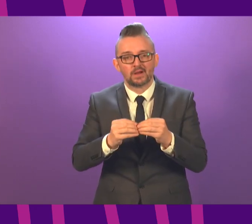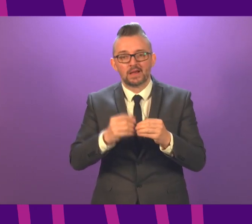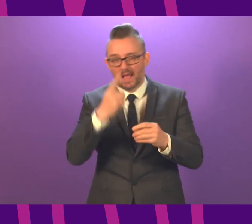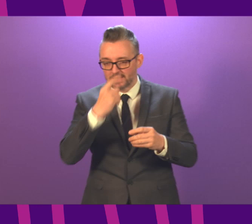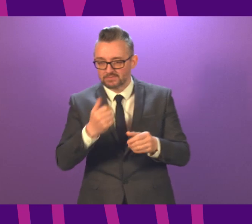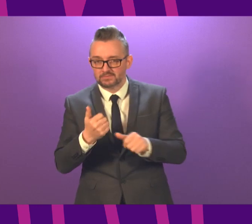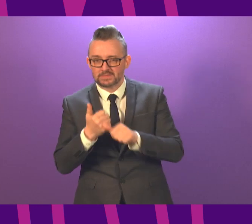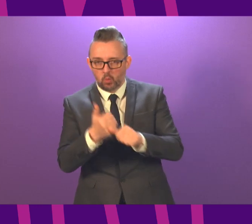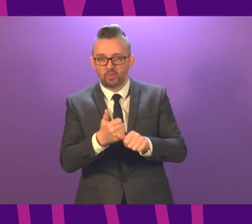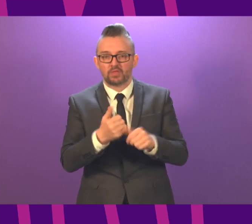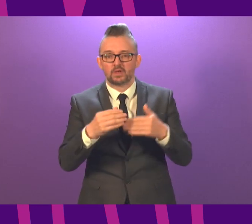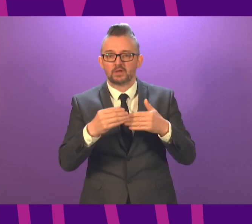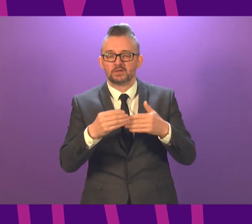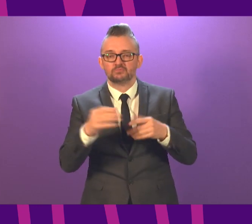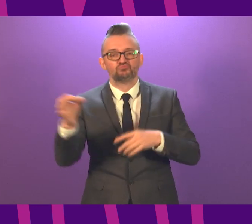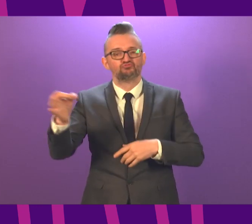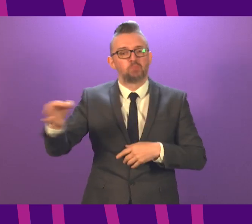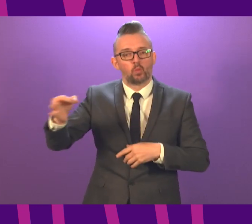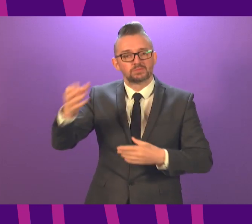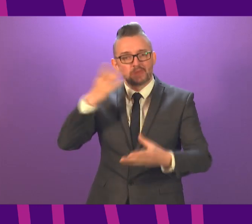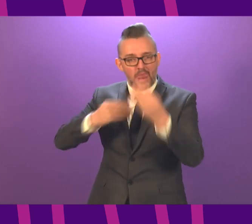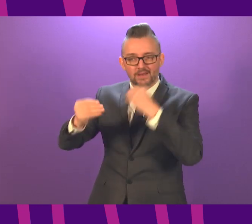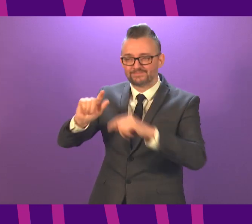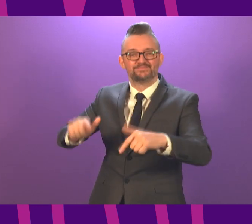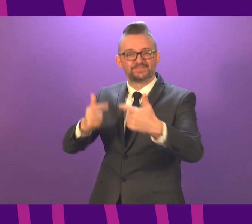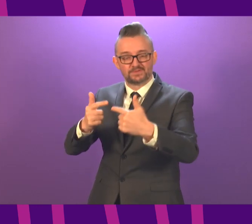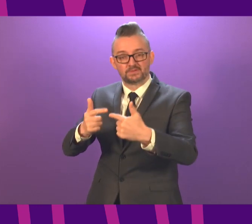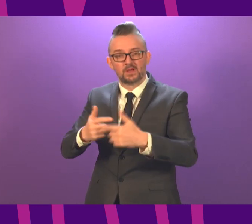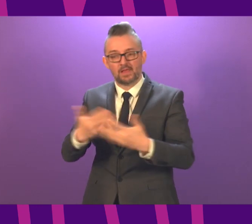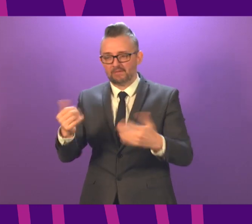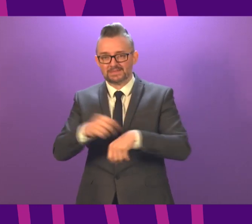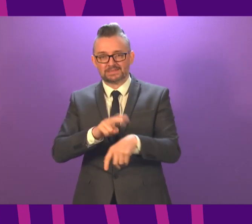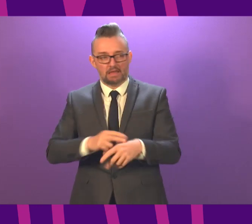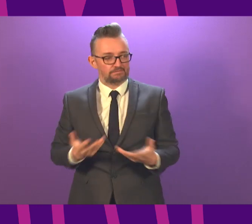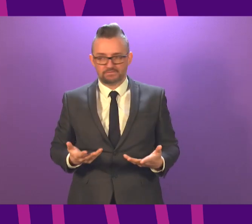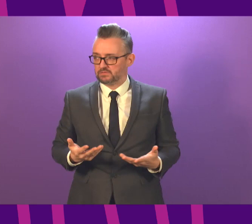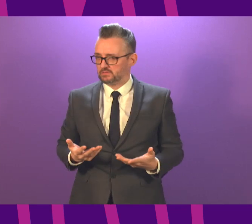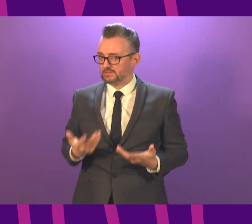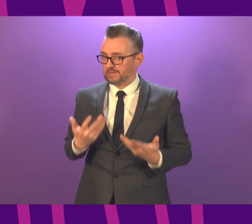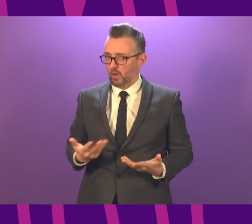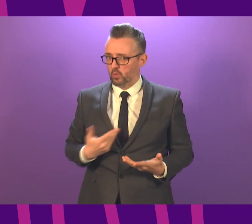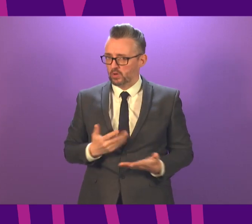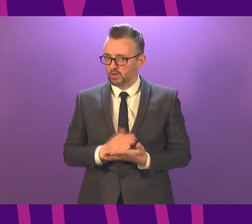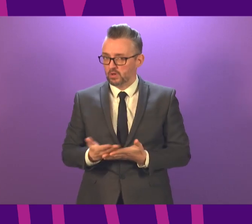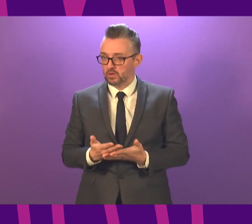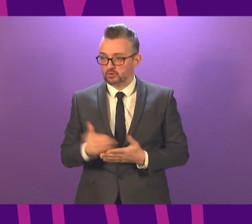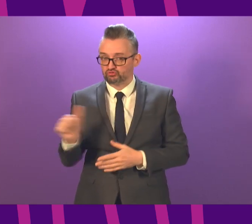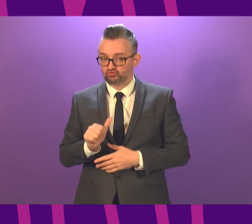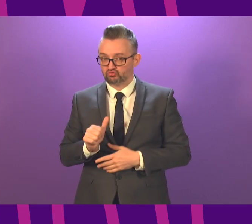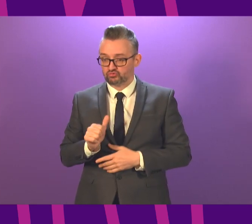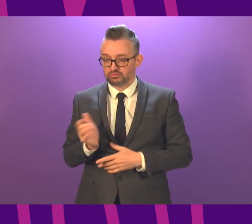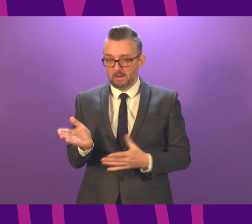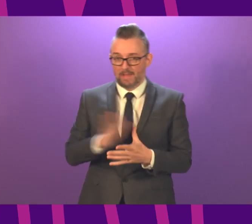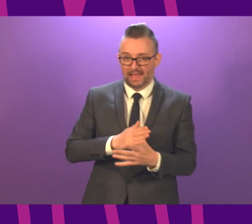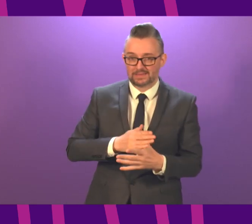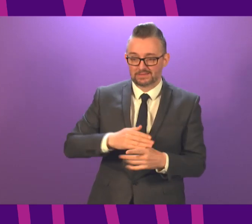pupils. Many teachers and school staff listening to today's statement will be unsure now whether they should plan to go into school or not.